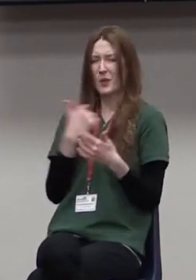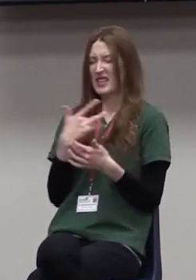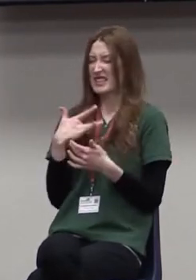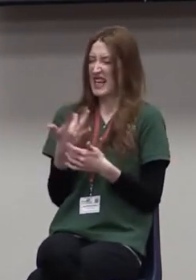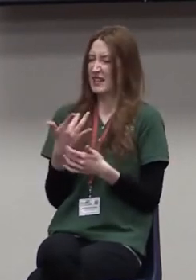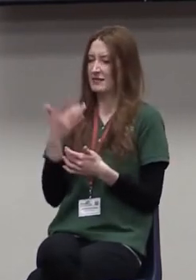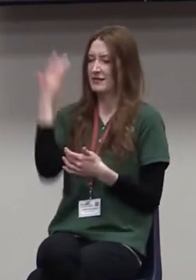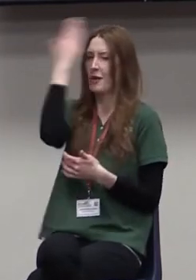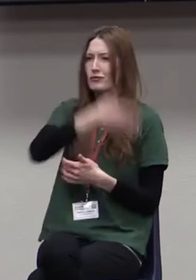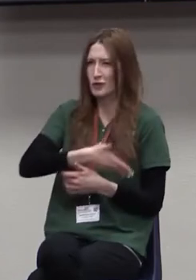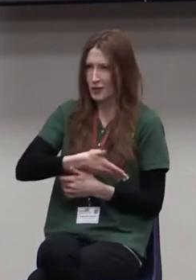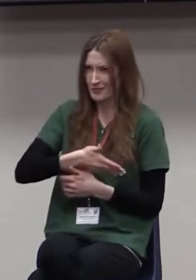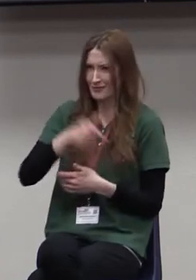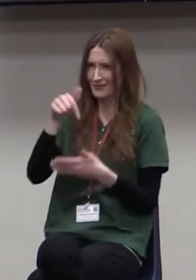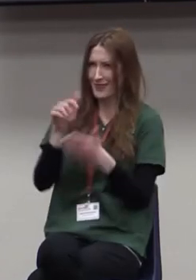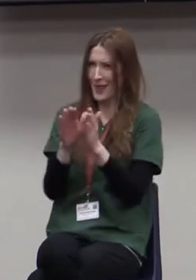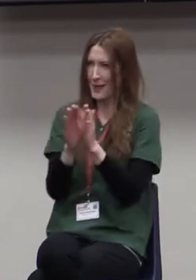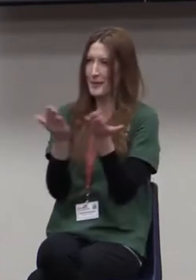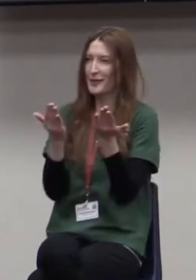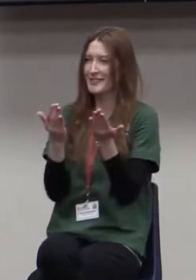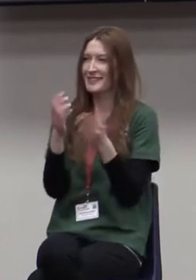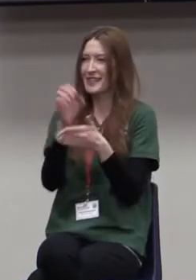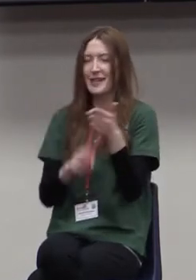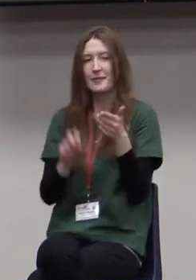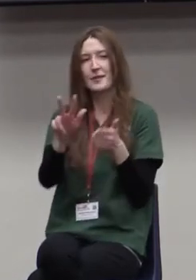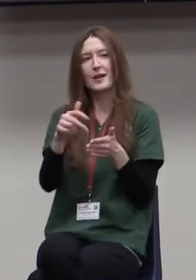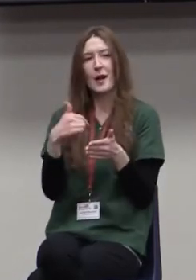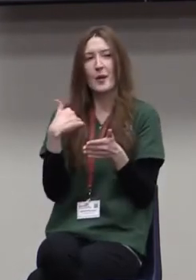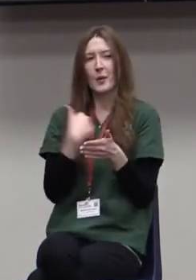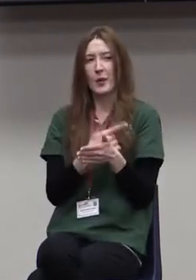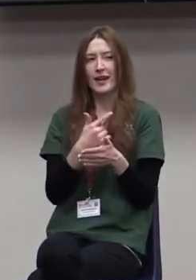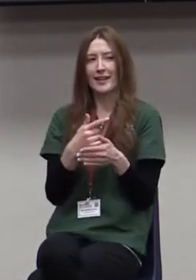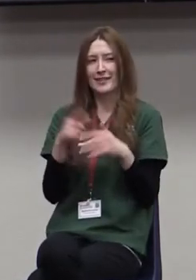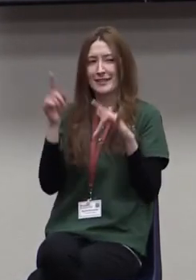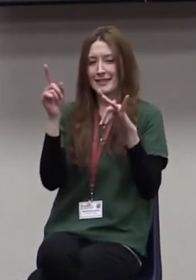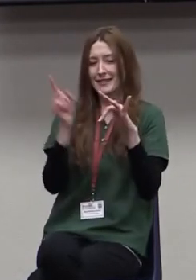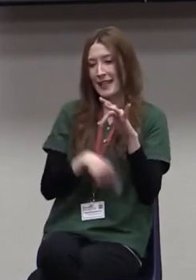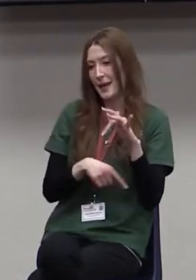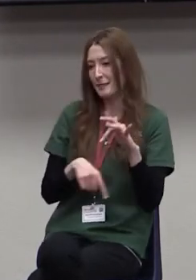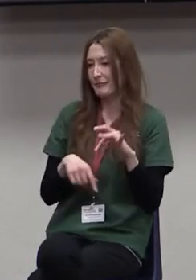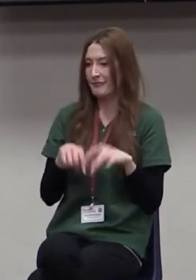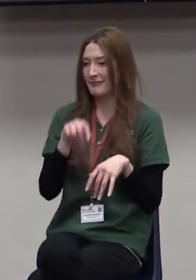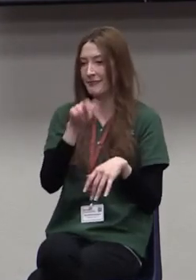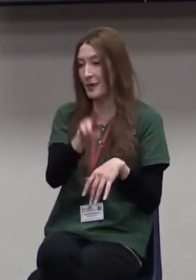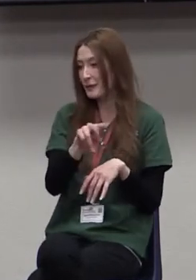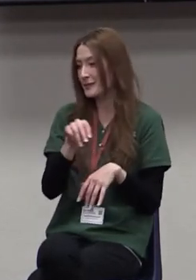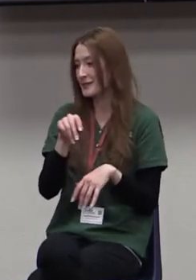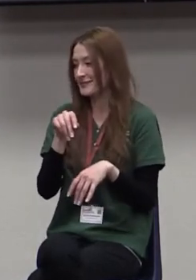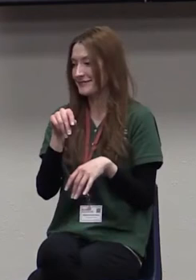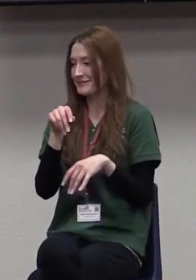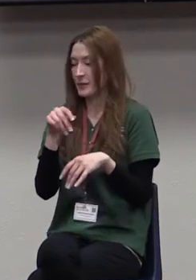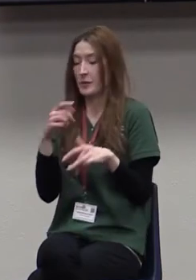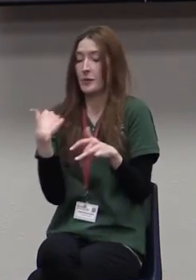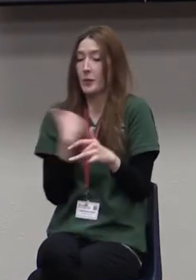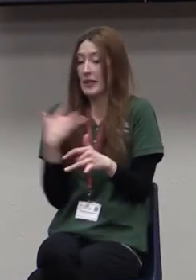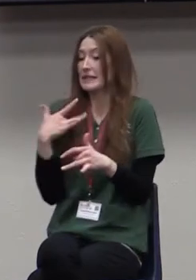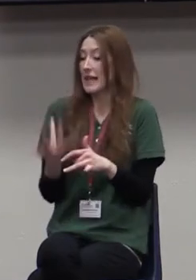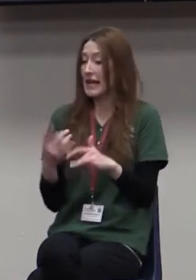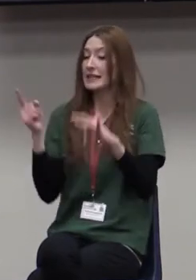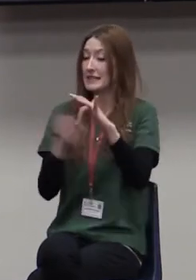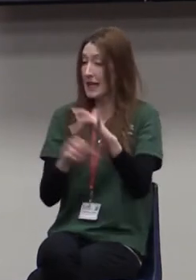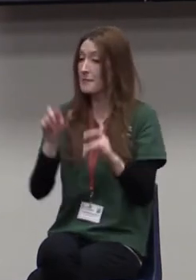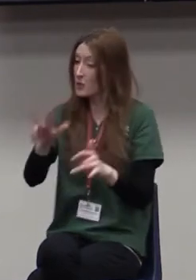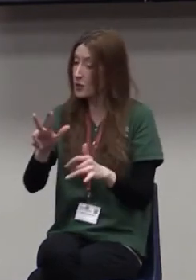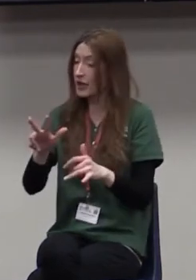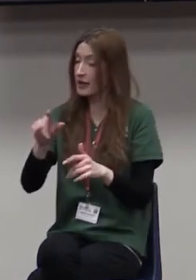really, it's just one person. You know, they're just rebuilding the wall. So we skip from chapter 2 to chapter 4 because those really are the best chapters, right? And so we kind of